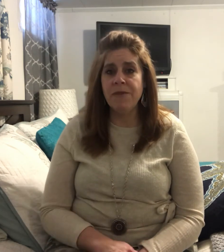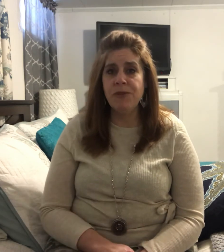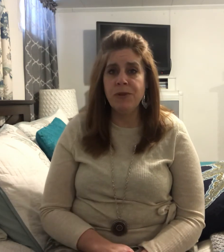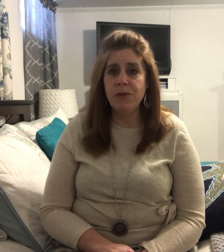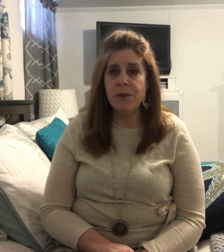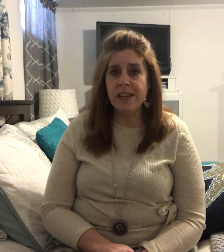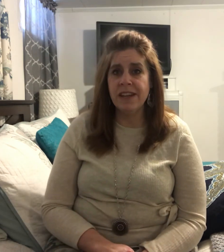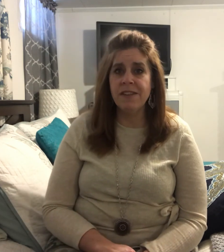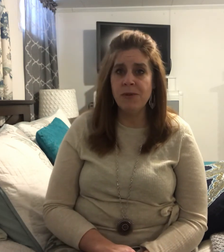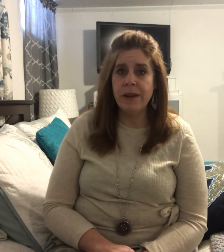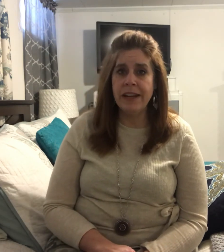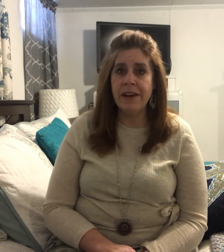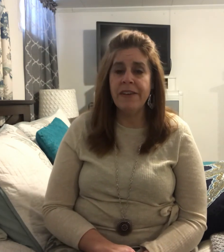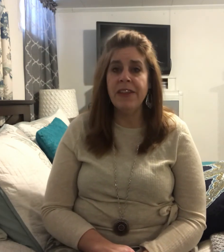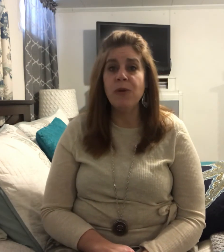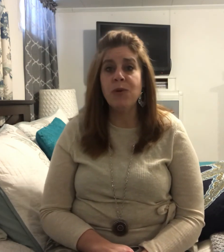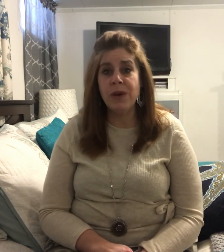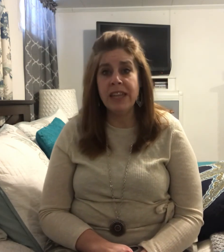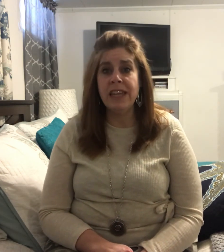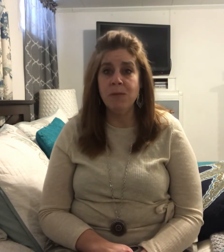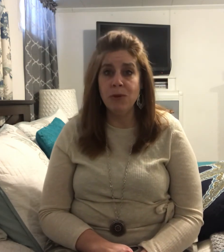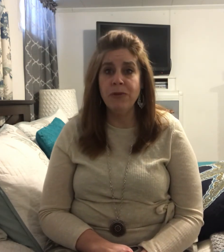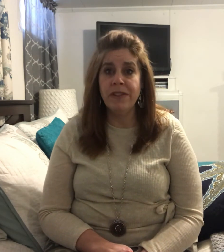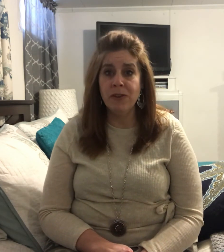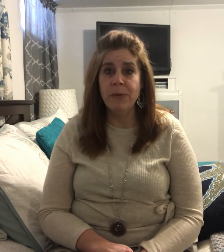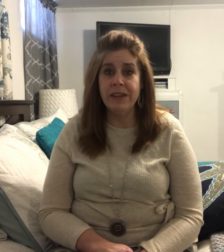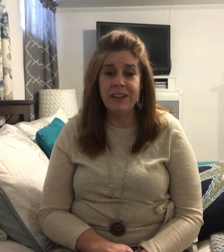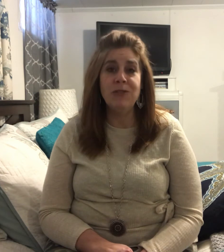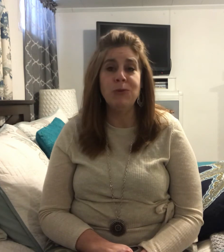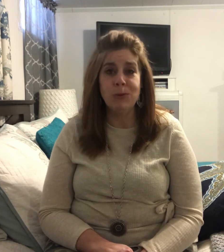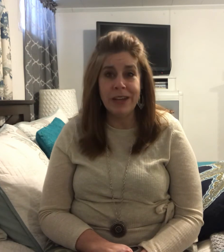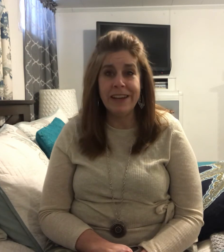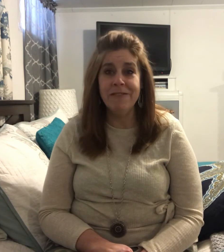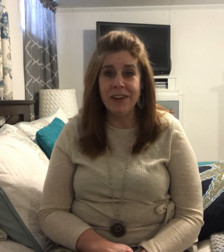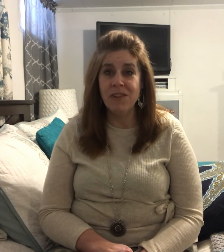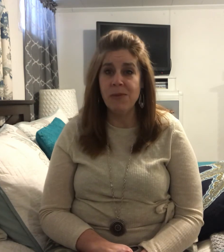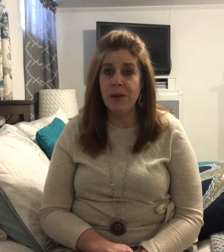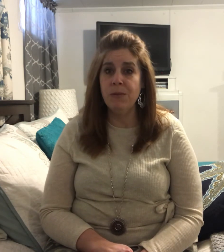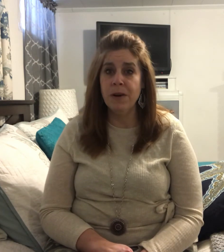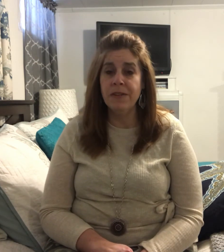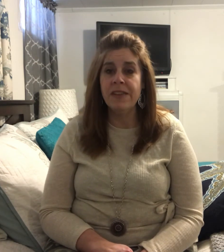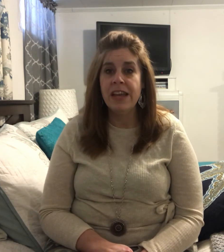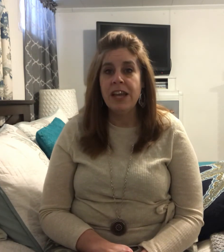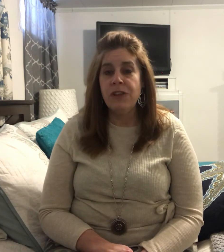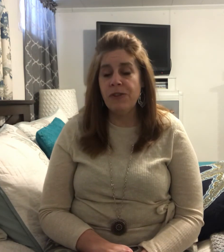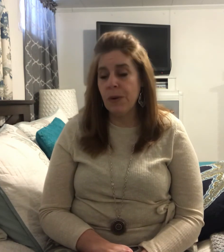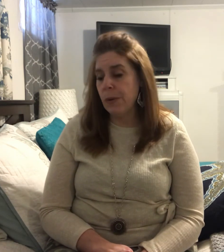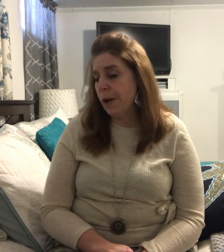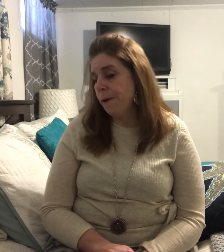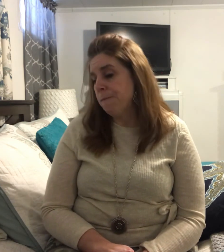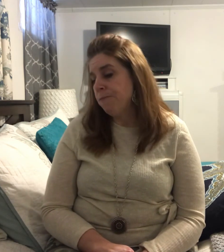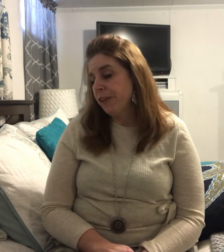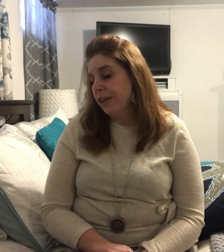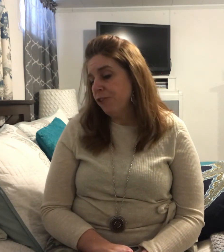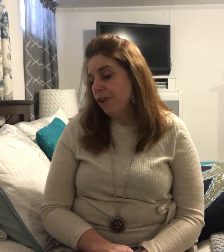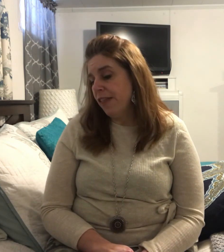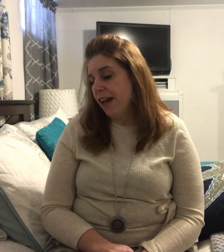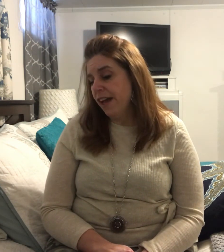students working on this right now and they're quickly improving their ability to read finger spelled words. So, um, try that.